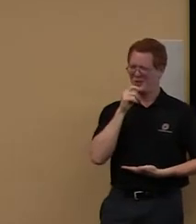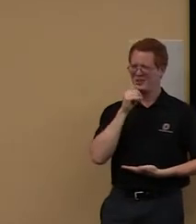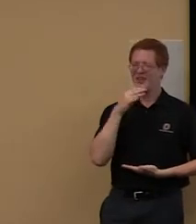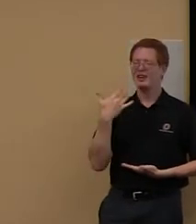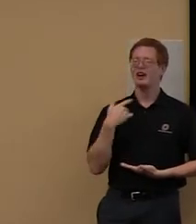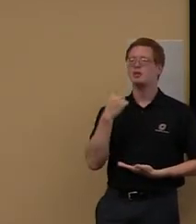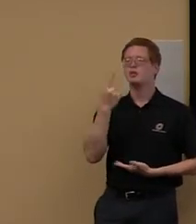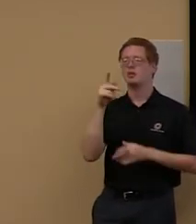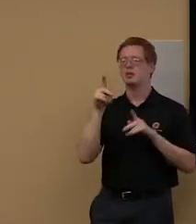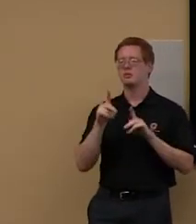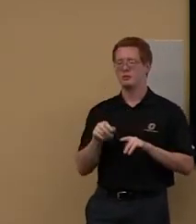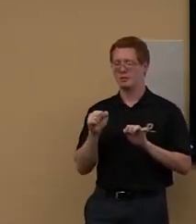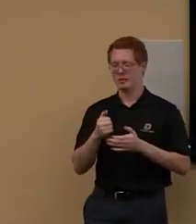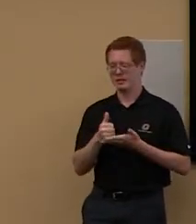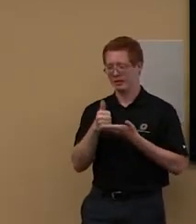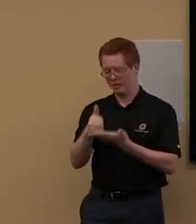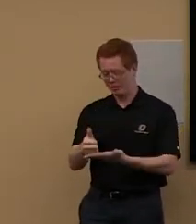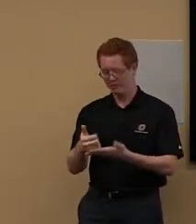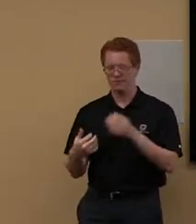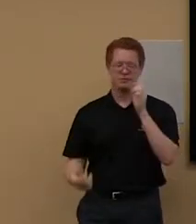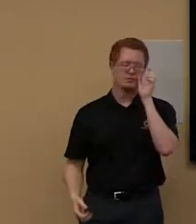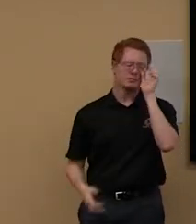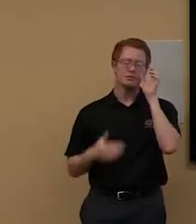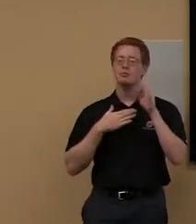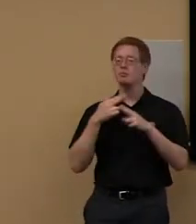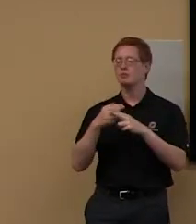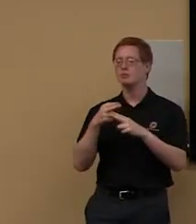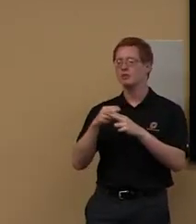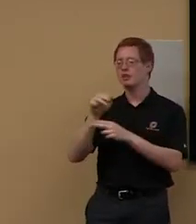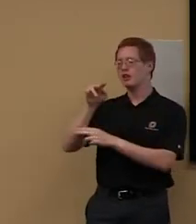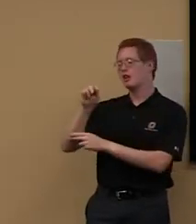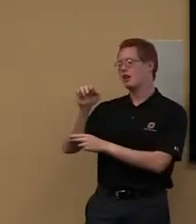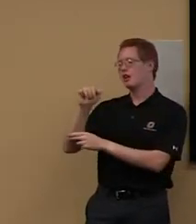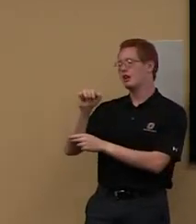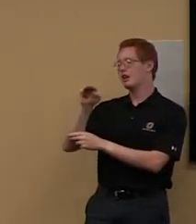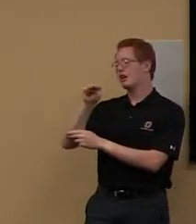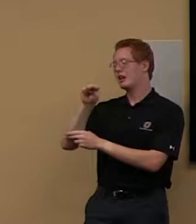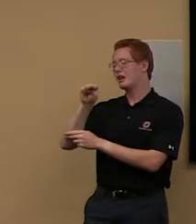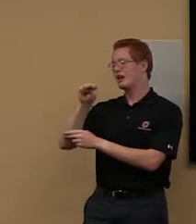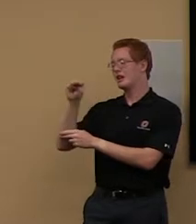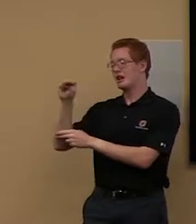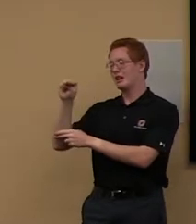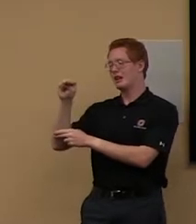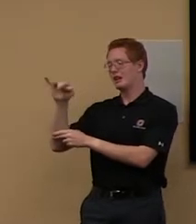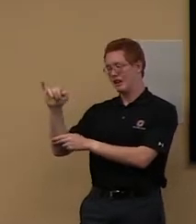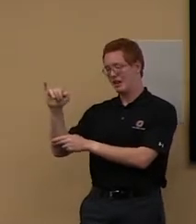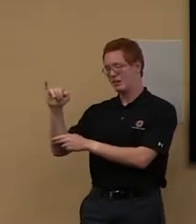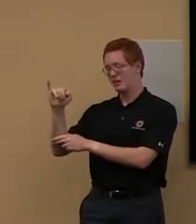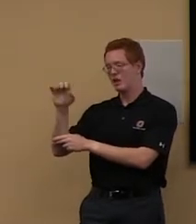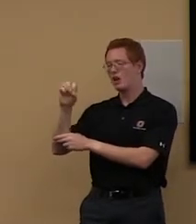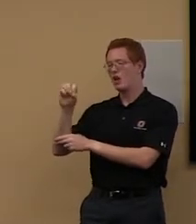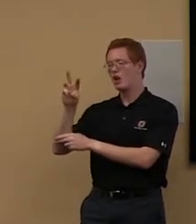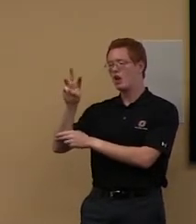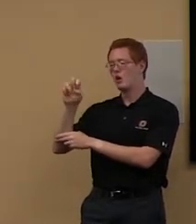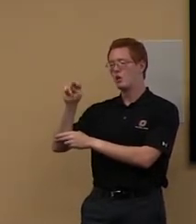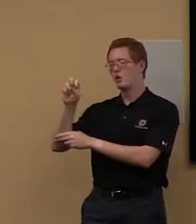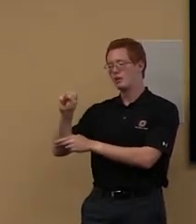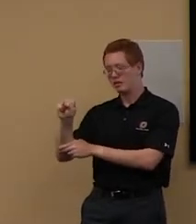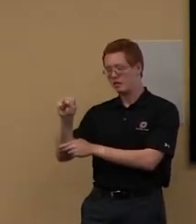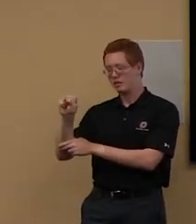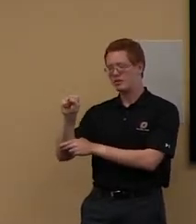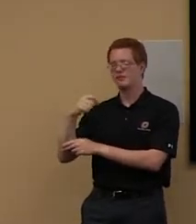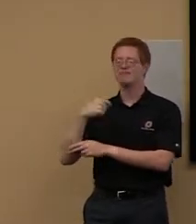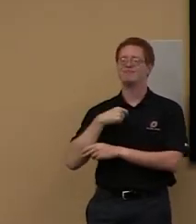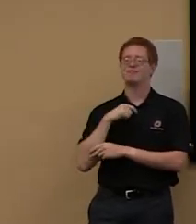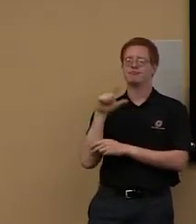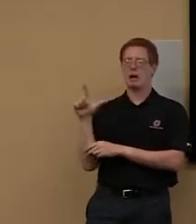one of those people that can help you. My name is Tammy Owens and, and I am a